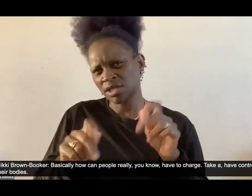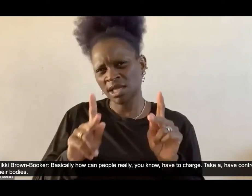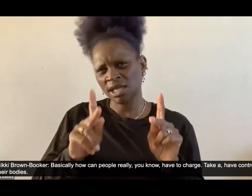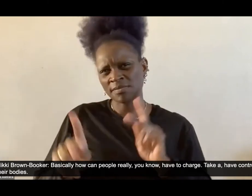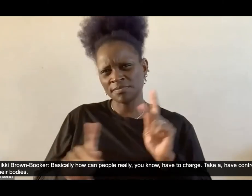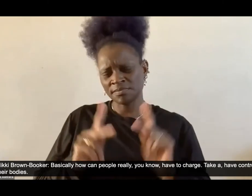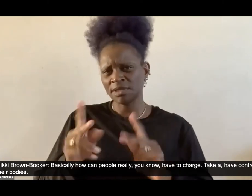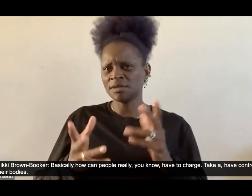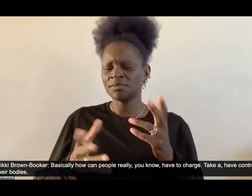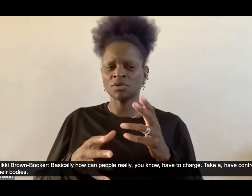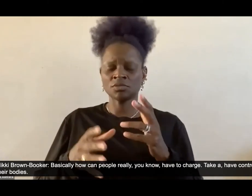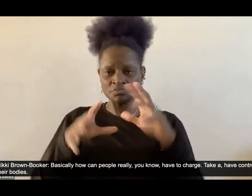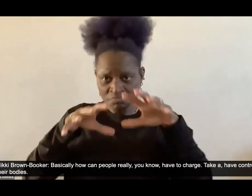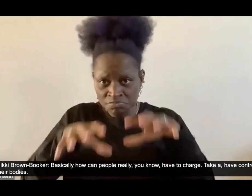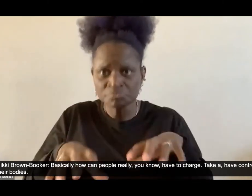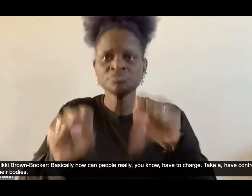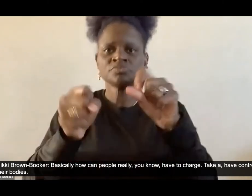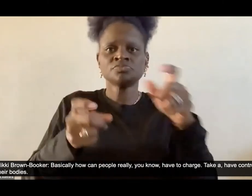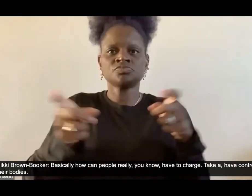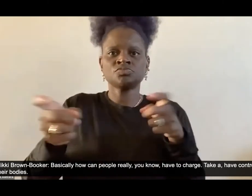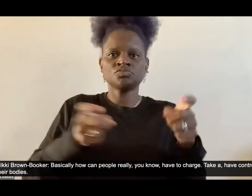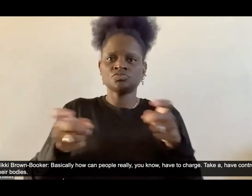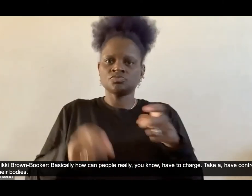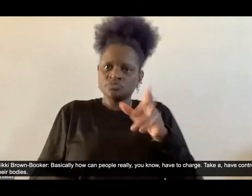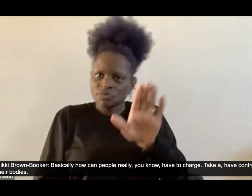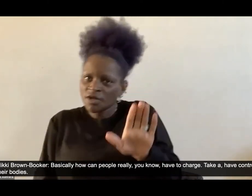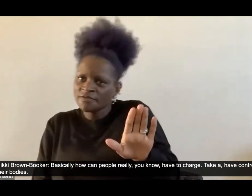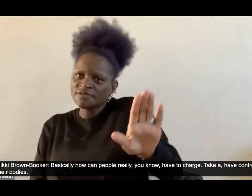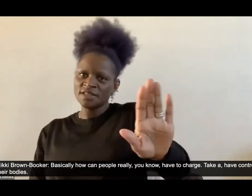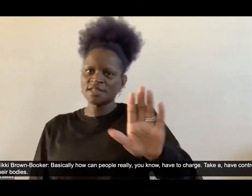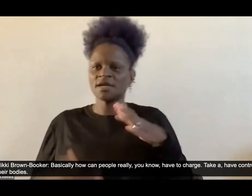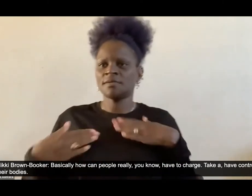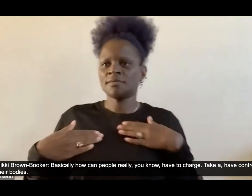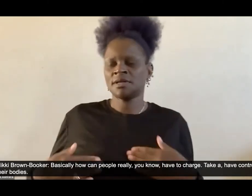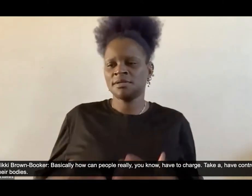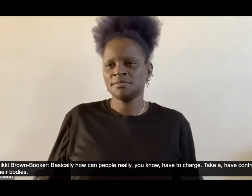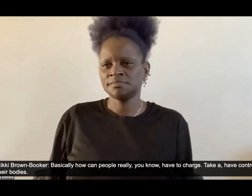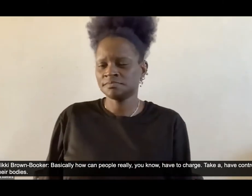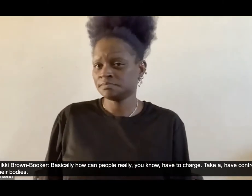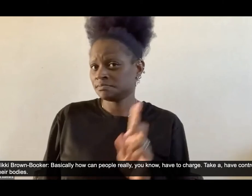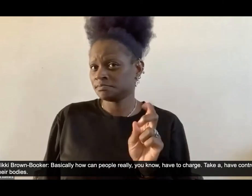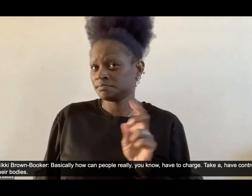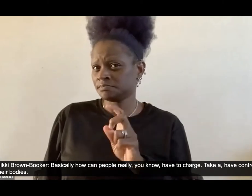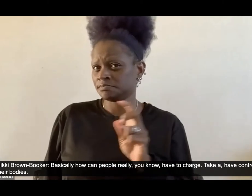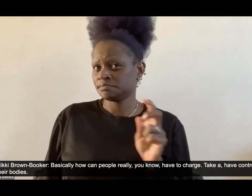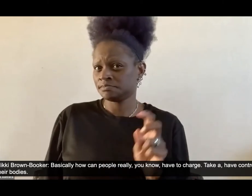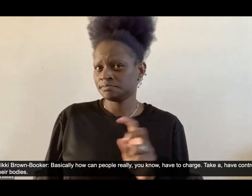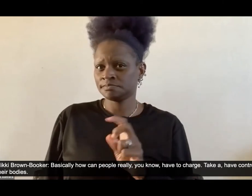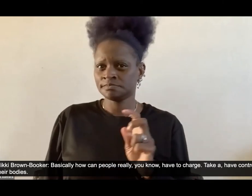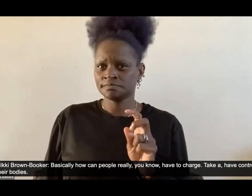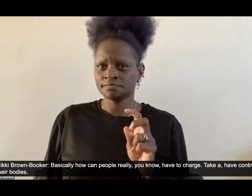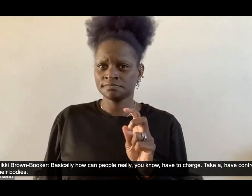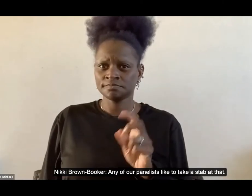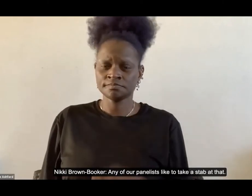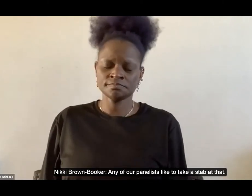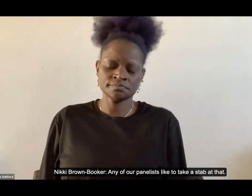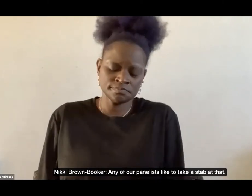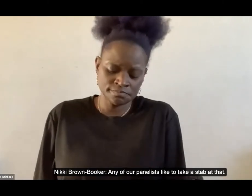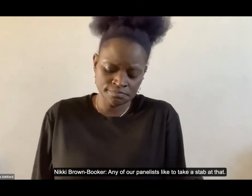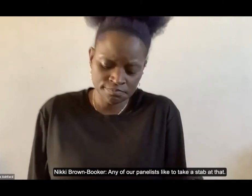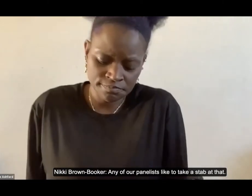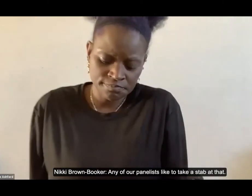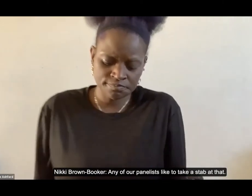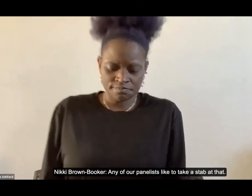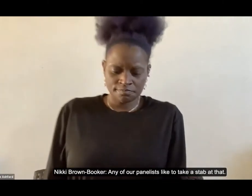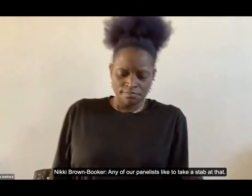any of